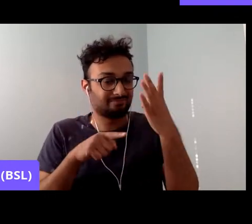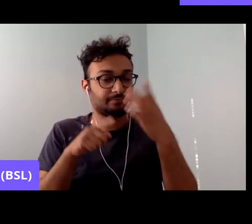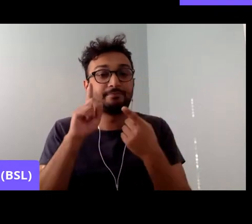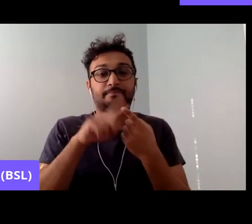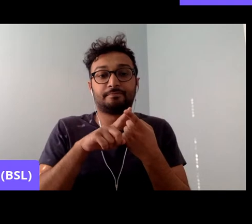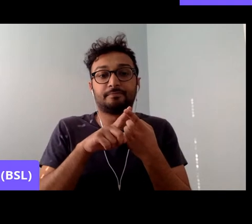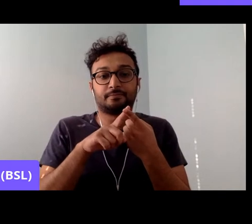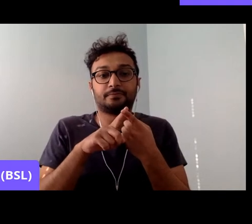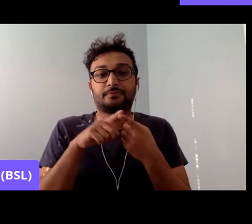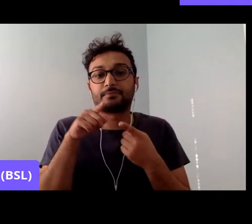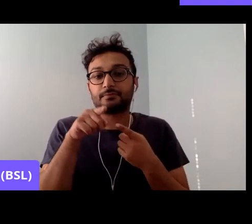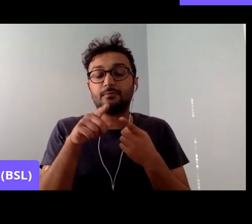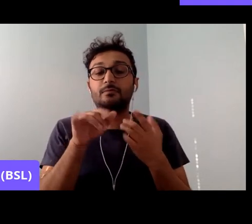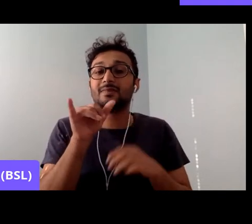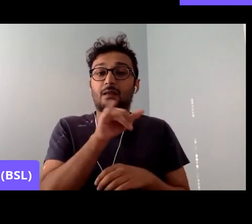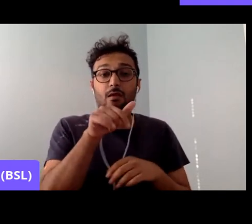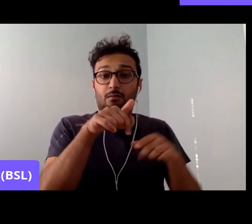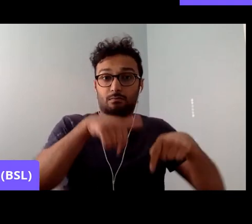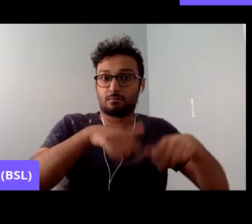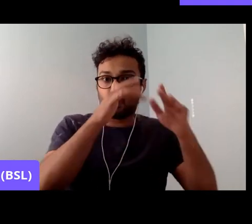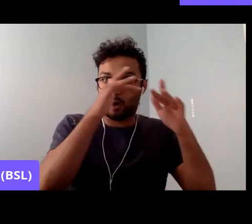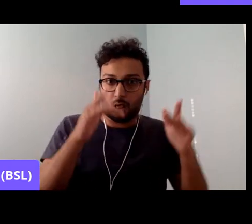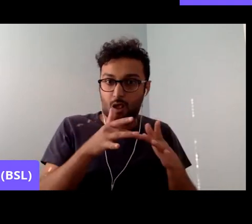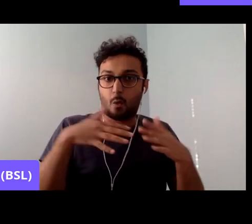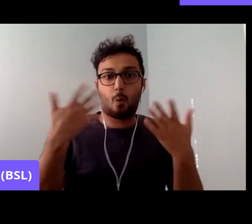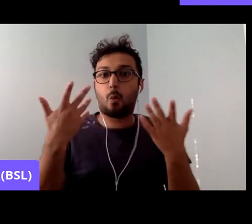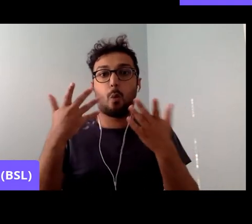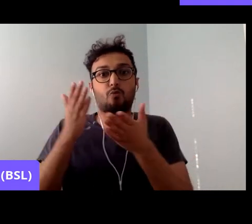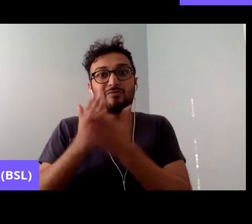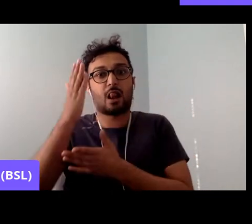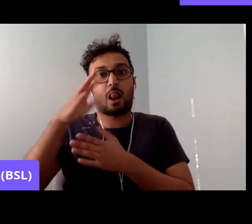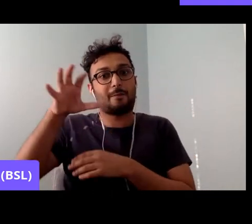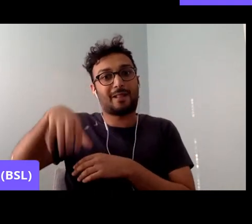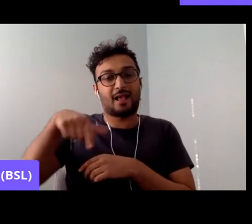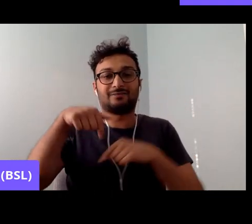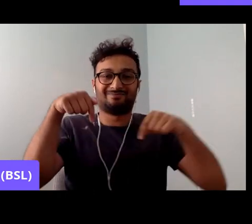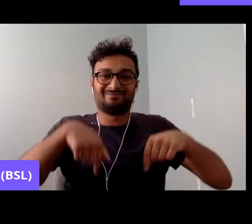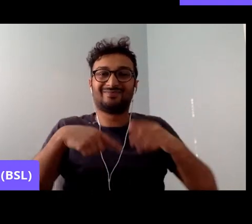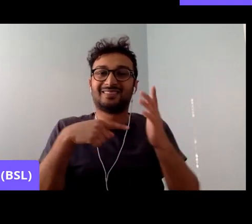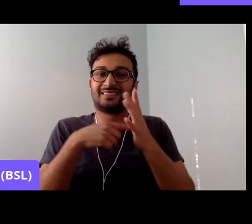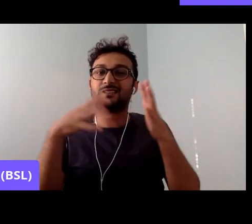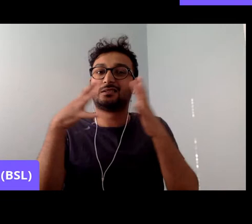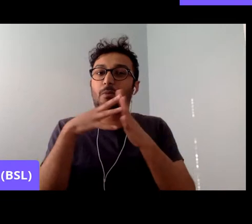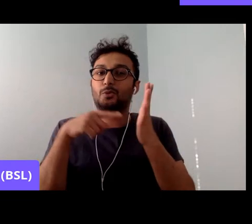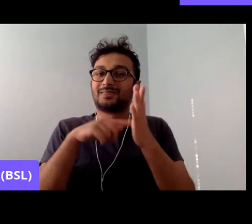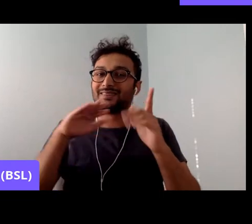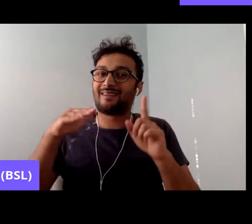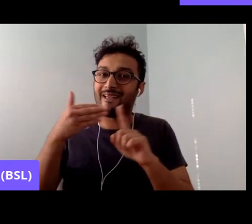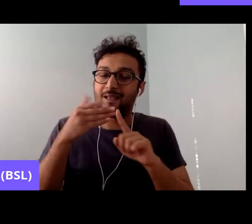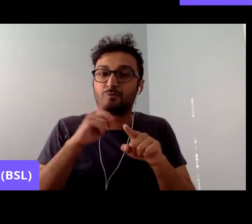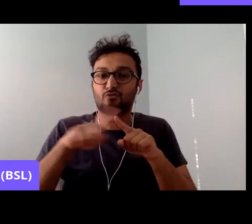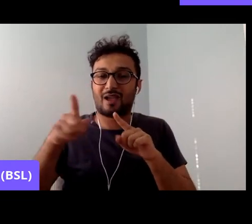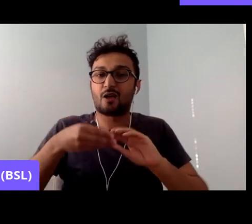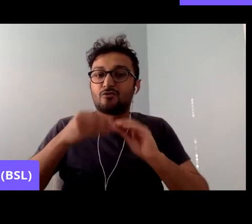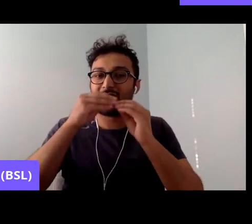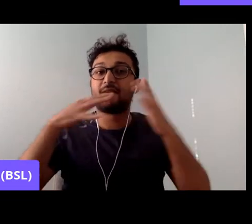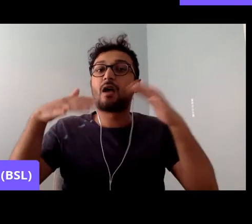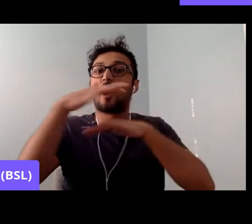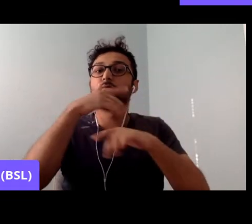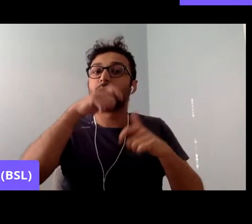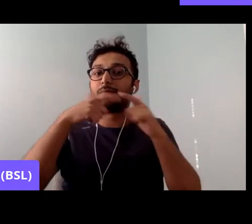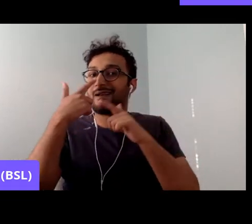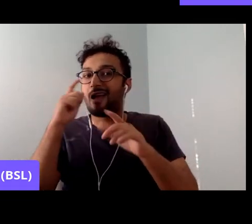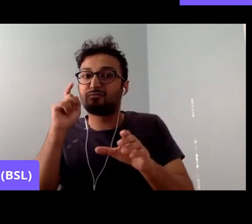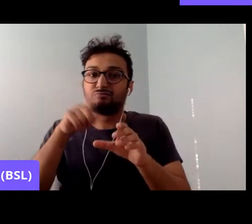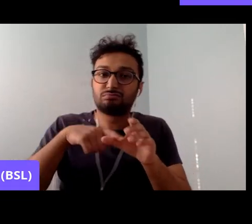or in physical spaces, TWT is about creating an environment where people can learn and debate with each other